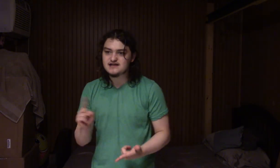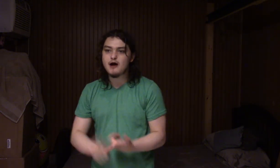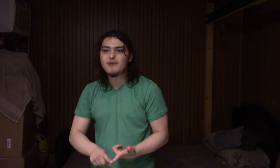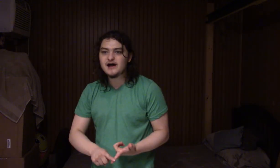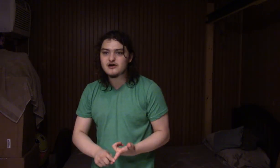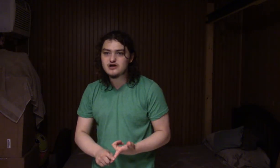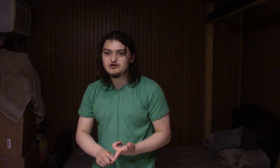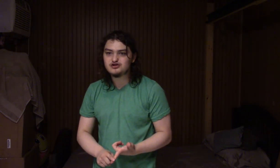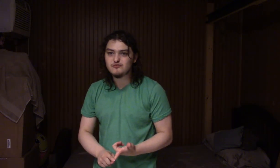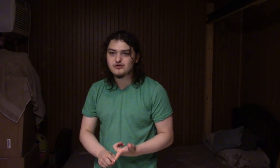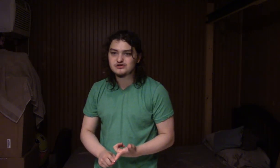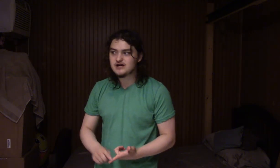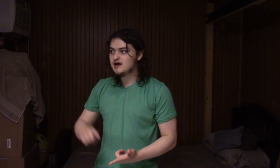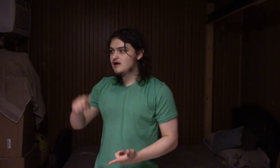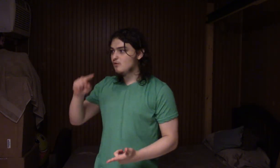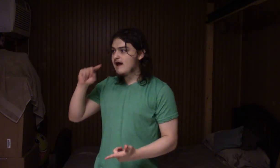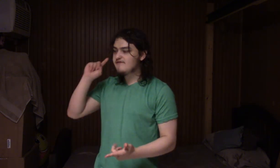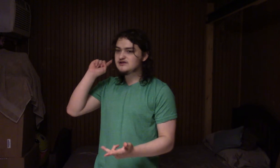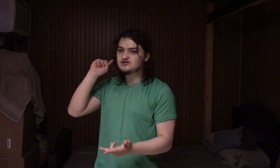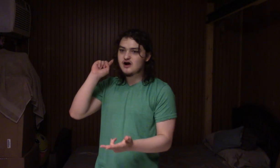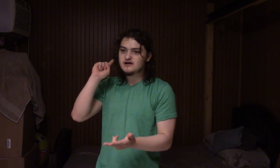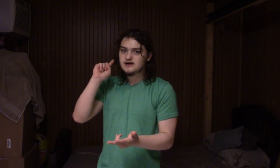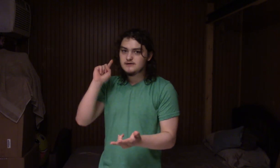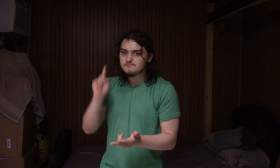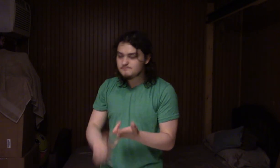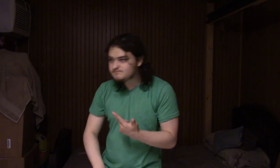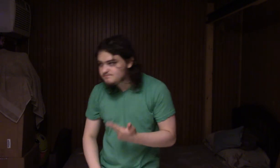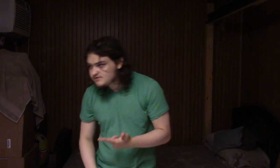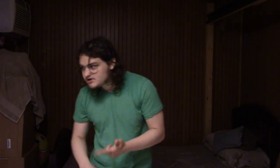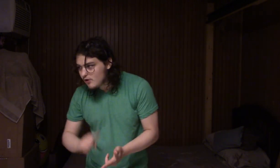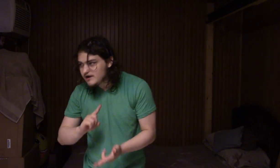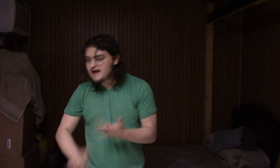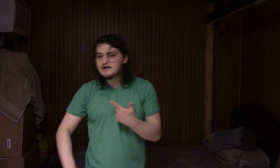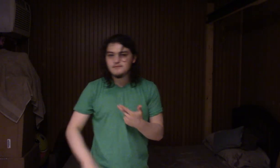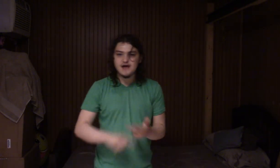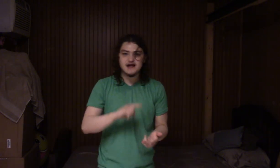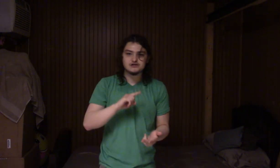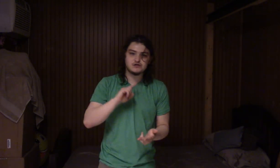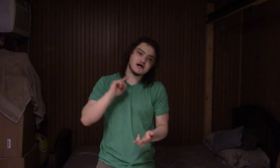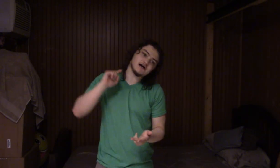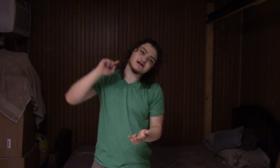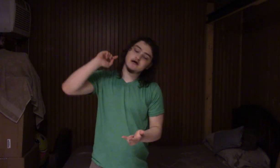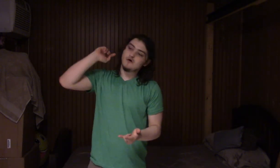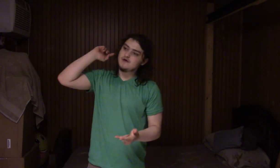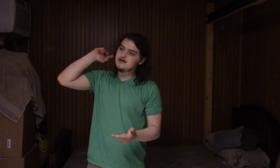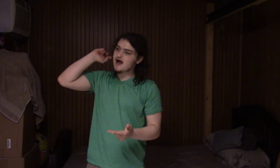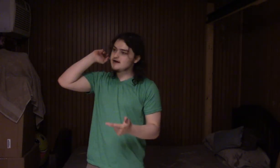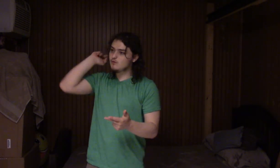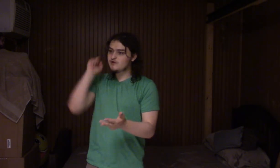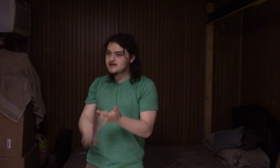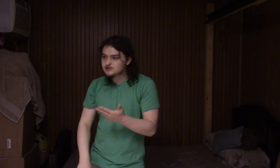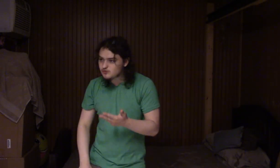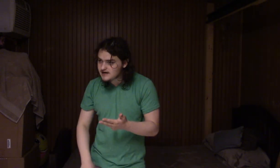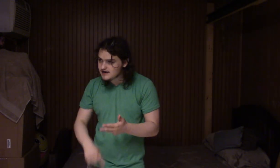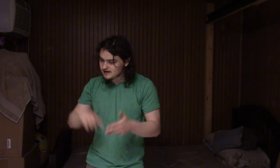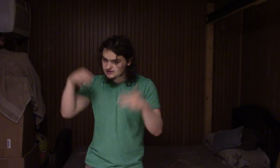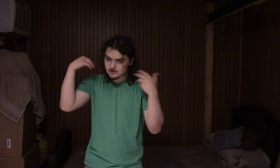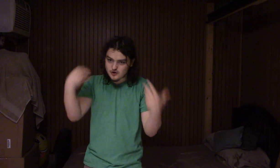non-binary YouTubers. We have to start donating to Patreon. We have to retweet and do